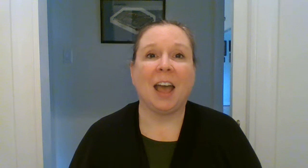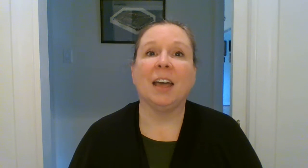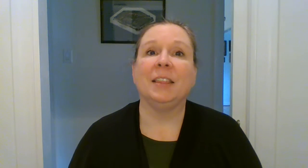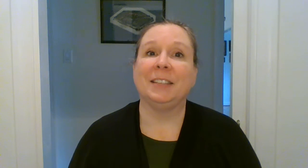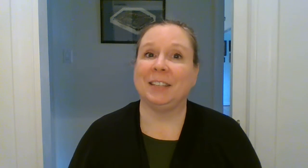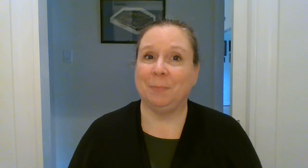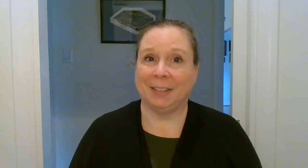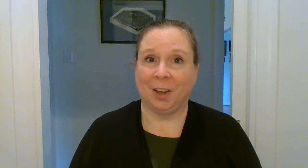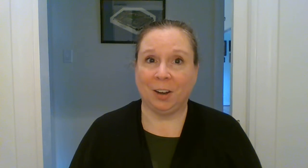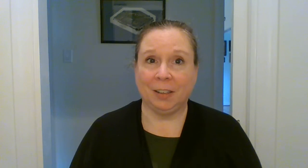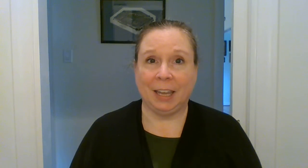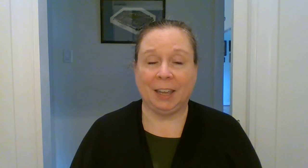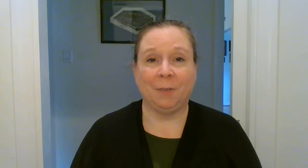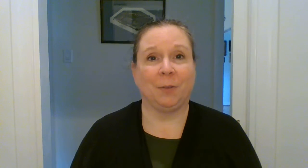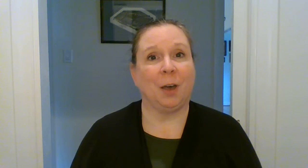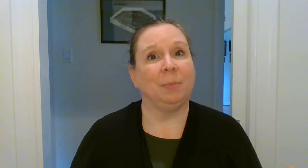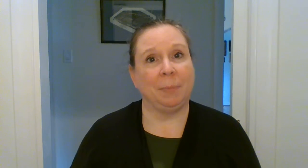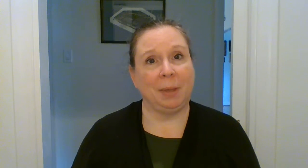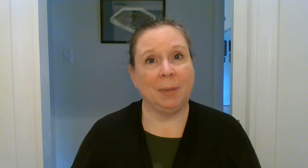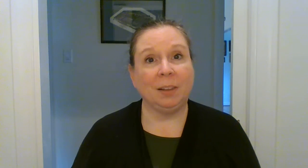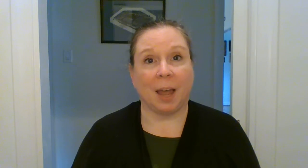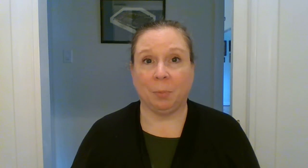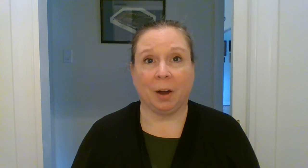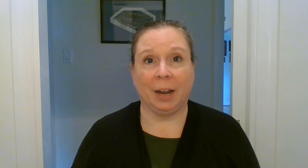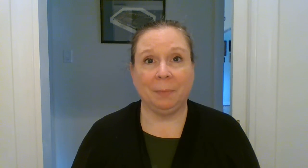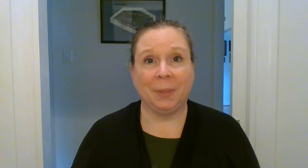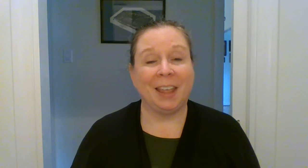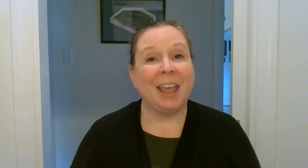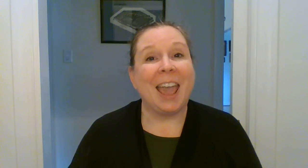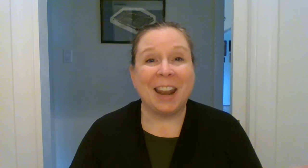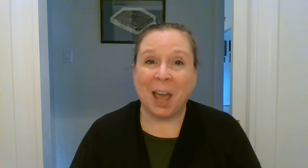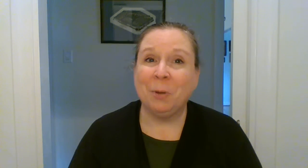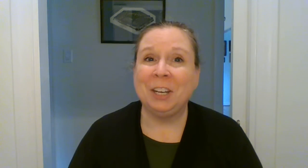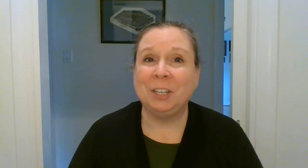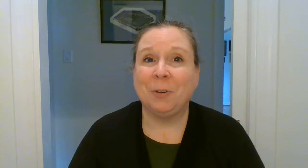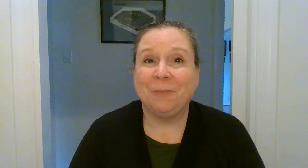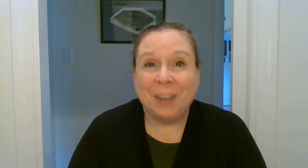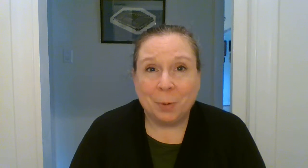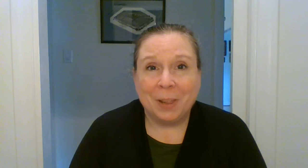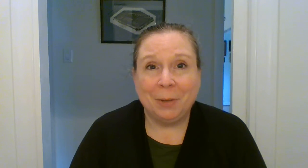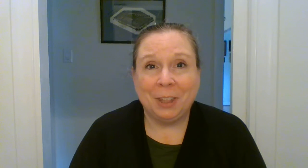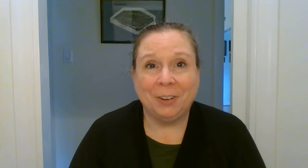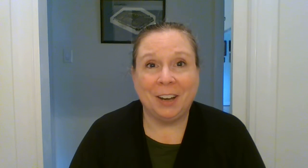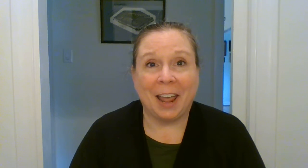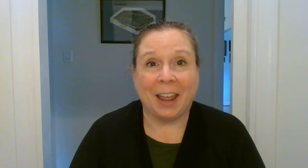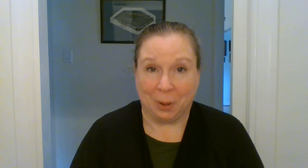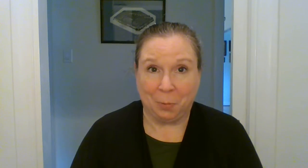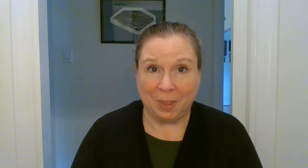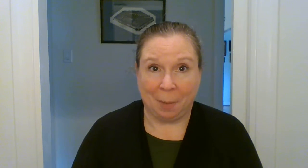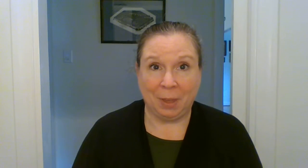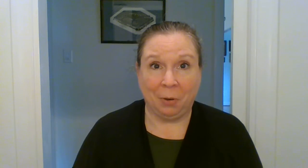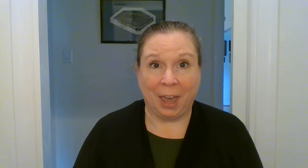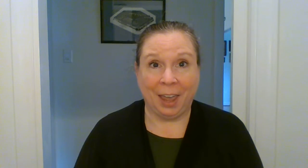This is Miss Anna Lee from Libby Mill Library and I wanted to do a finger play with you today. Would that be okay?